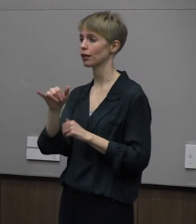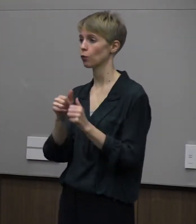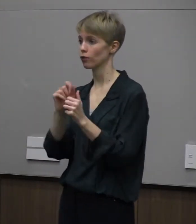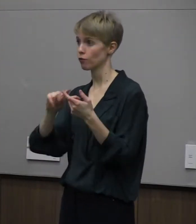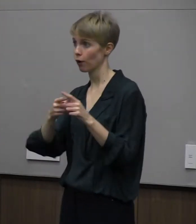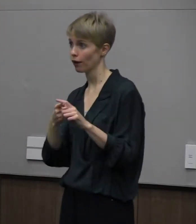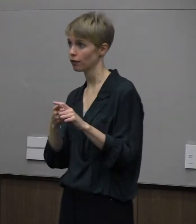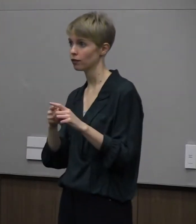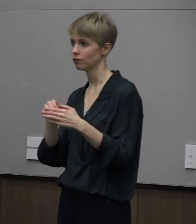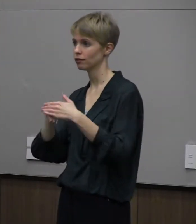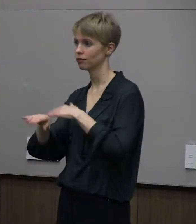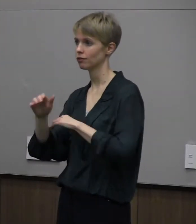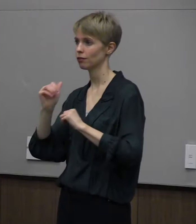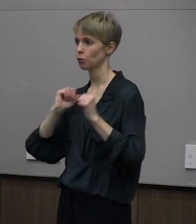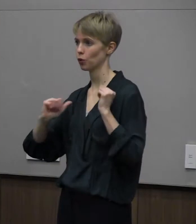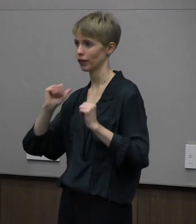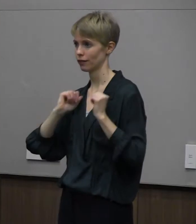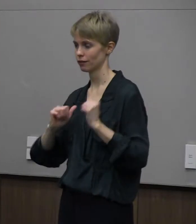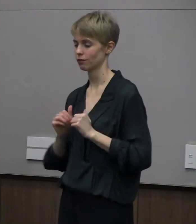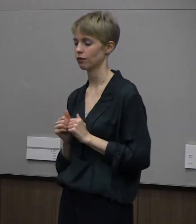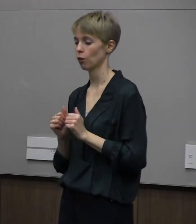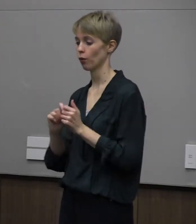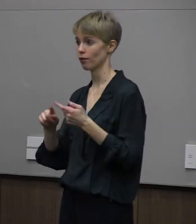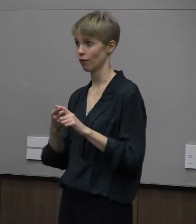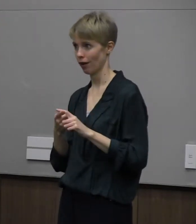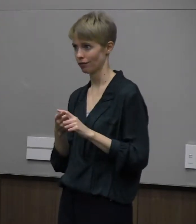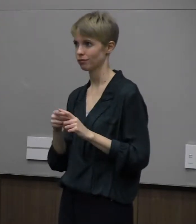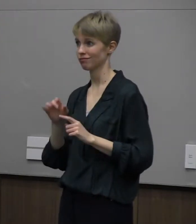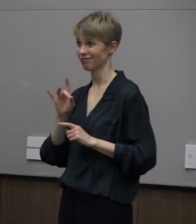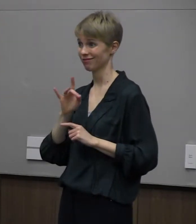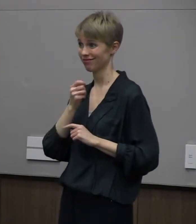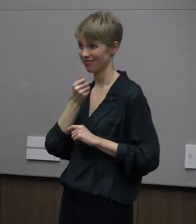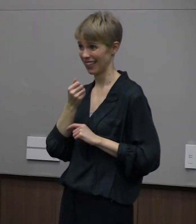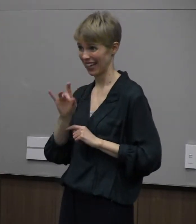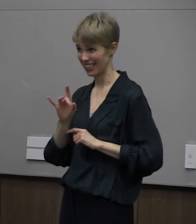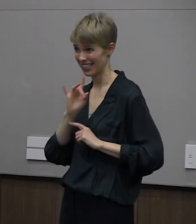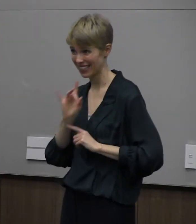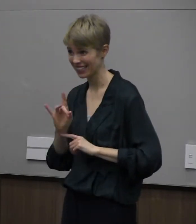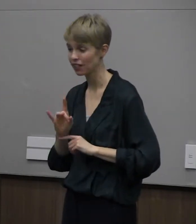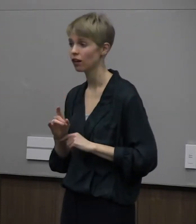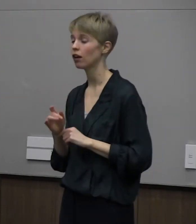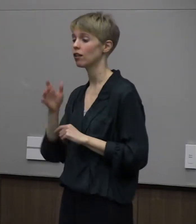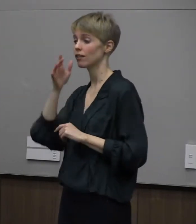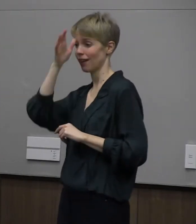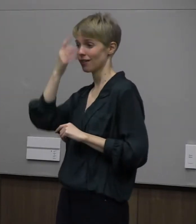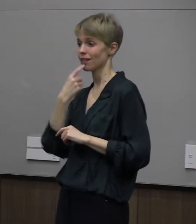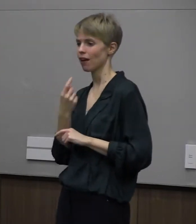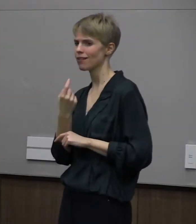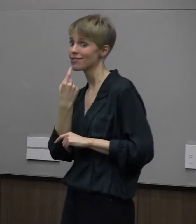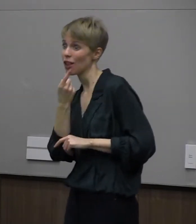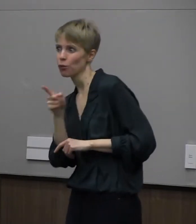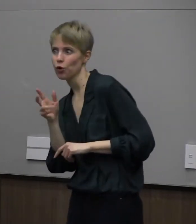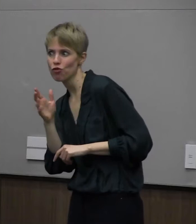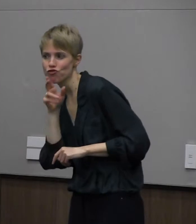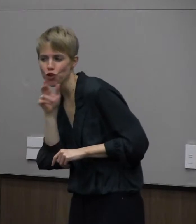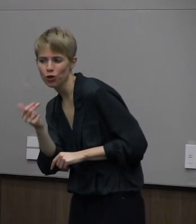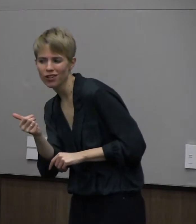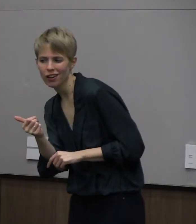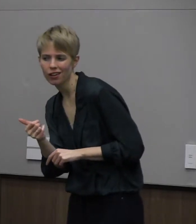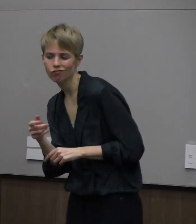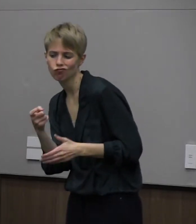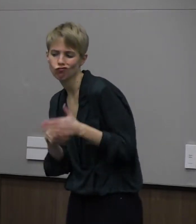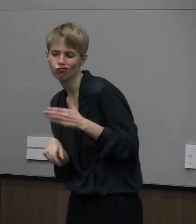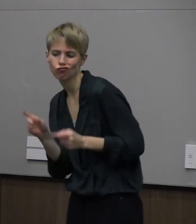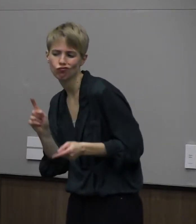you're 13 to get the child's rate. It's okay, son, his father said. Everybody does it. When he was 15,